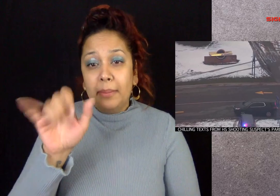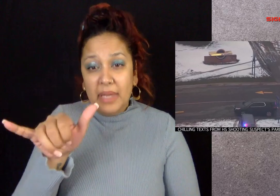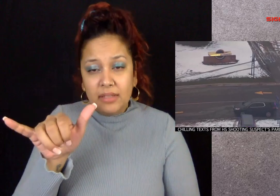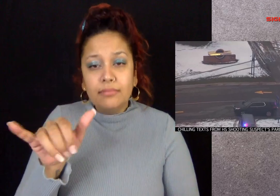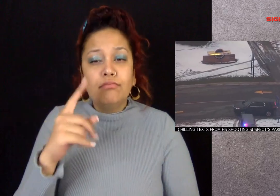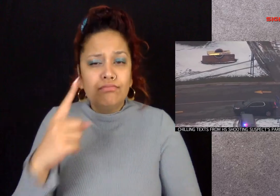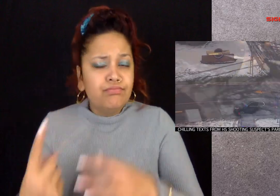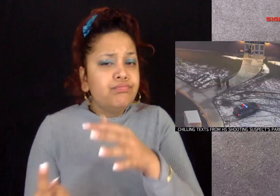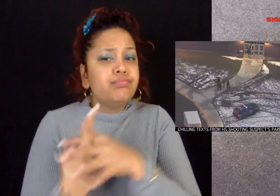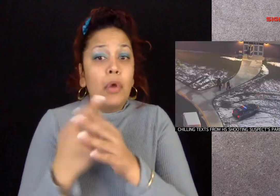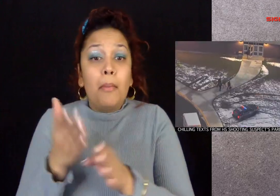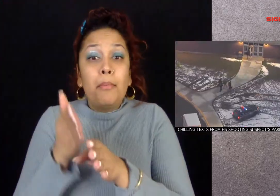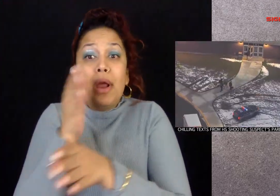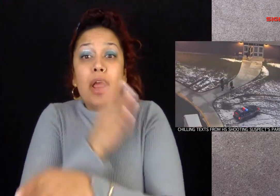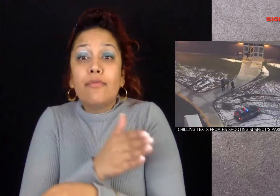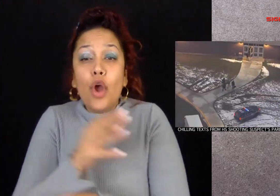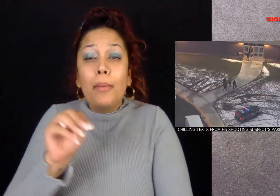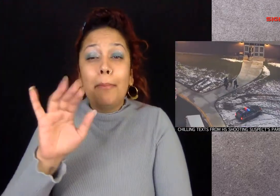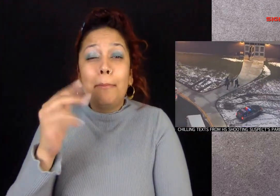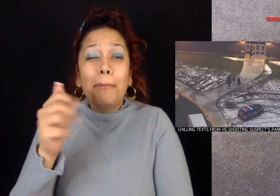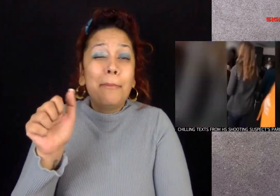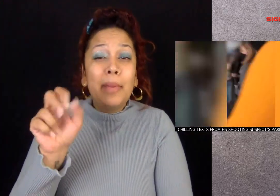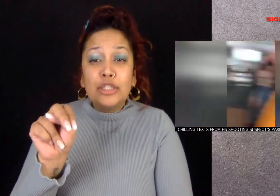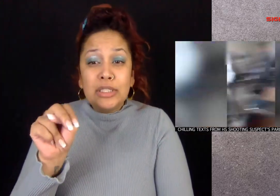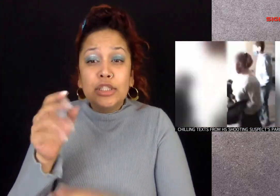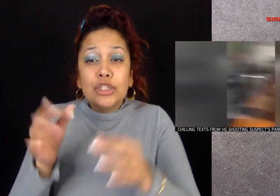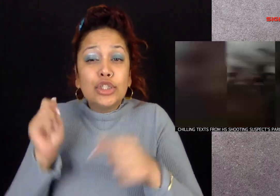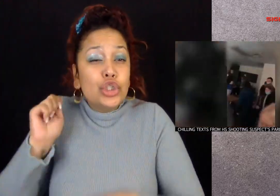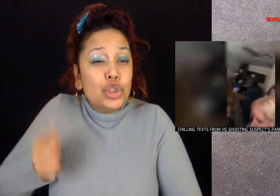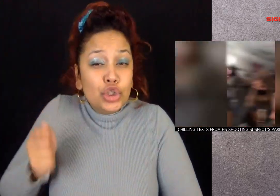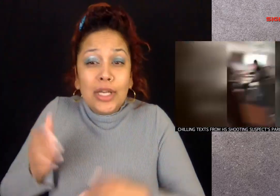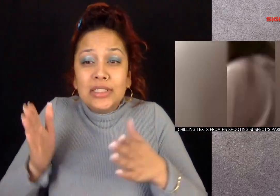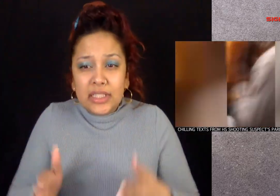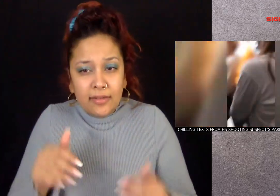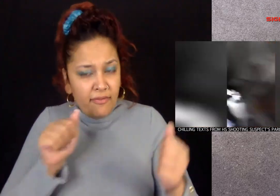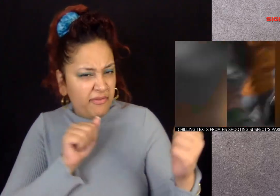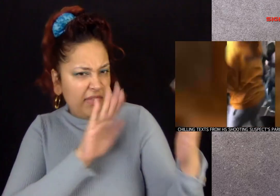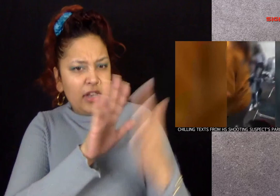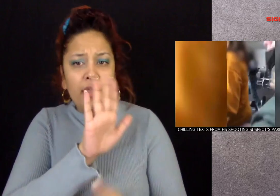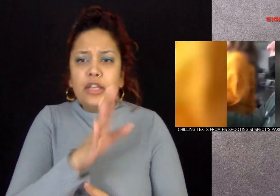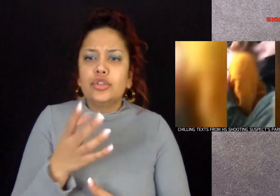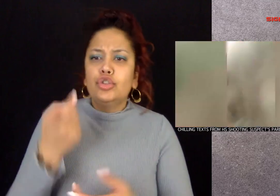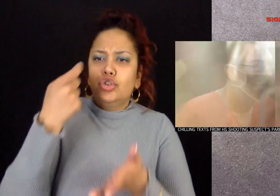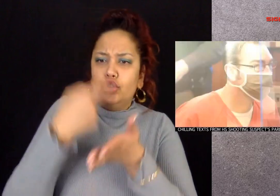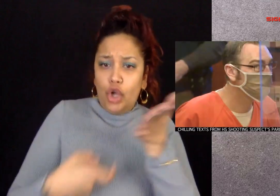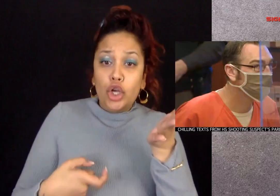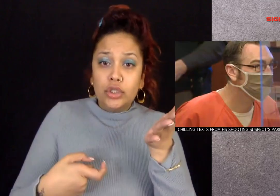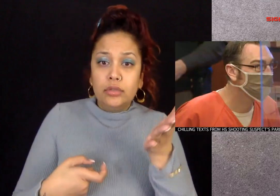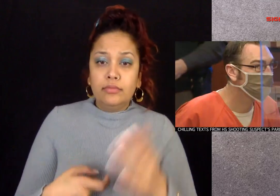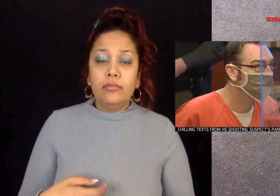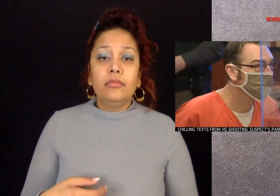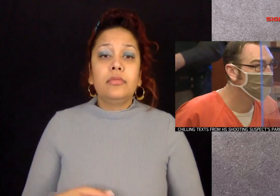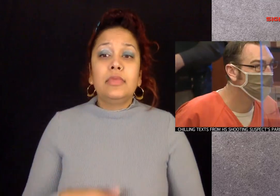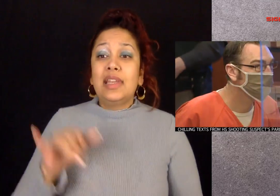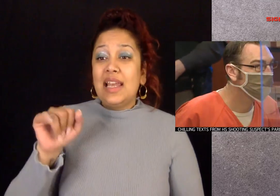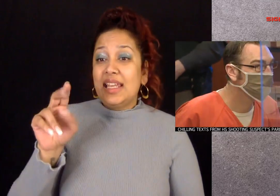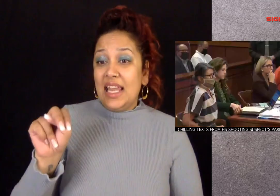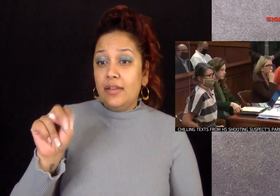The parents of school shooting suspect Ethan Crumbly appeared before a Michigan judge to face their their own